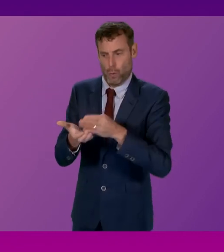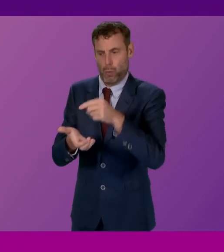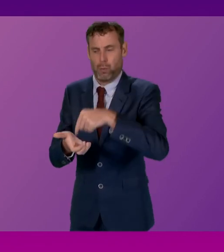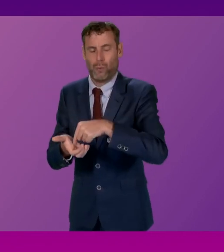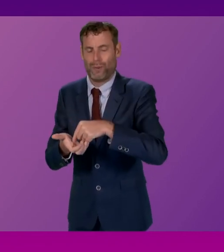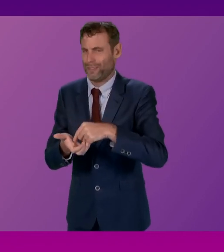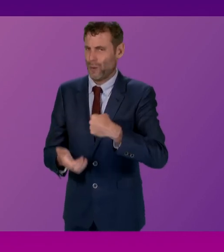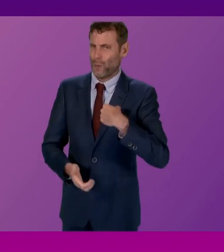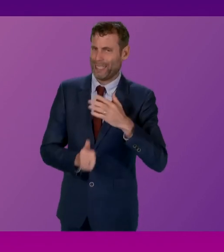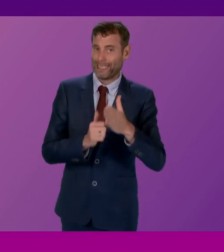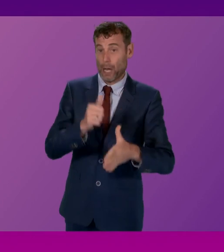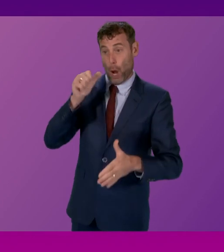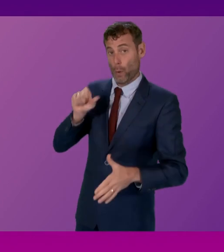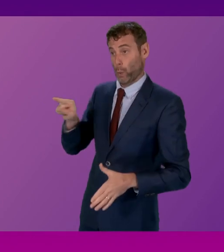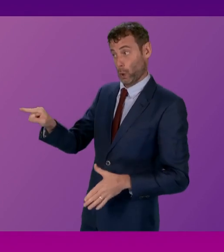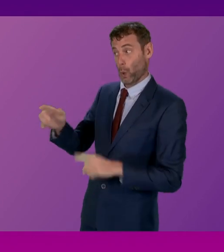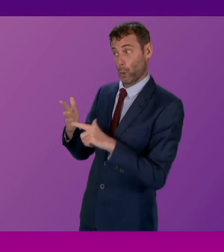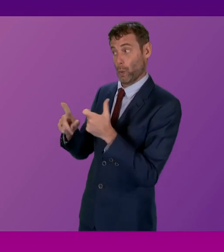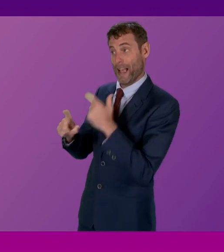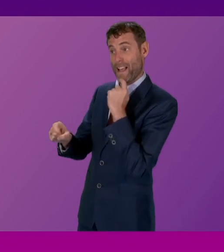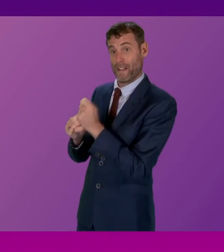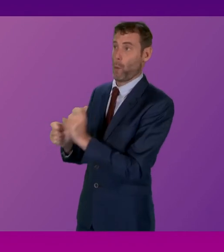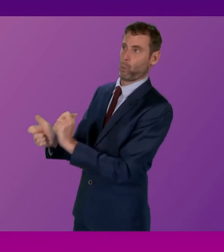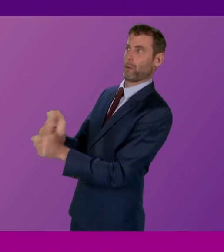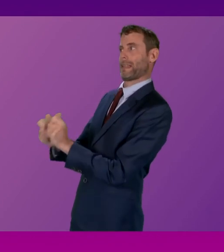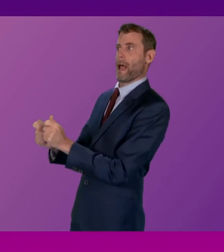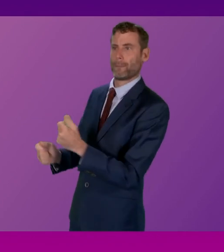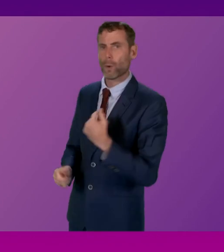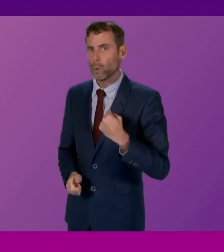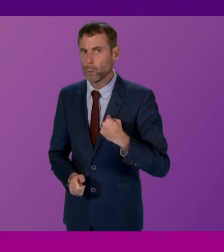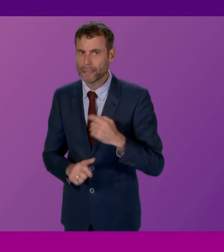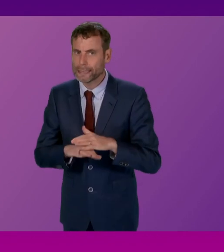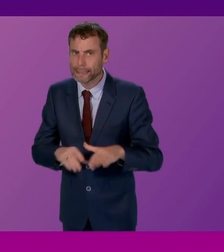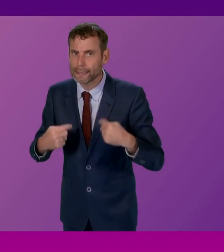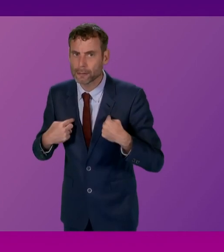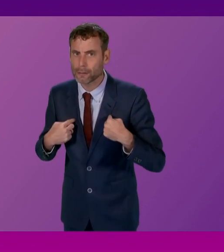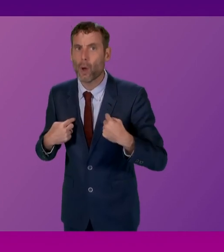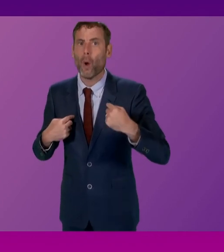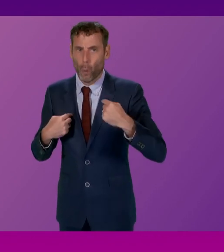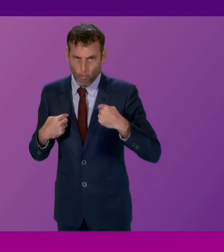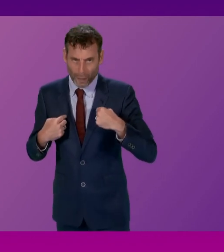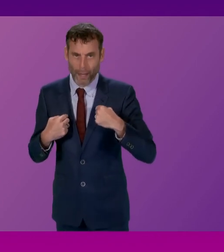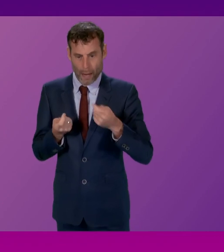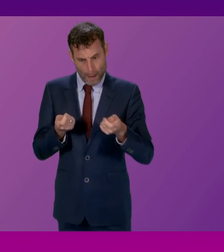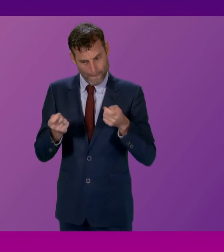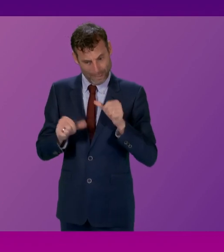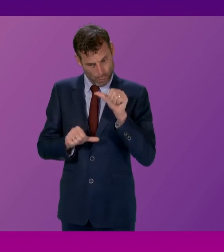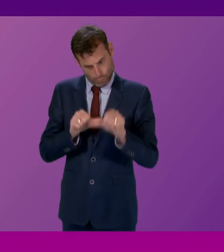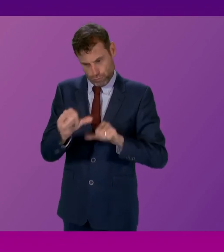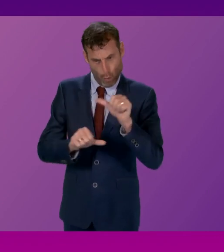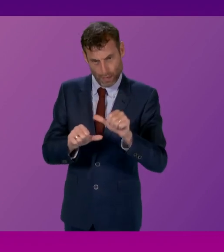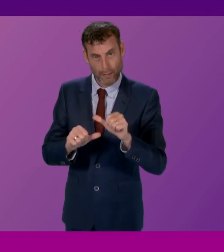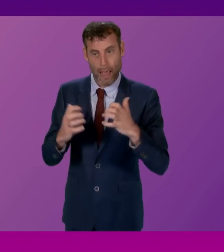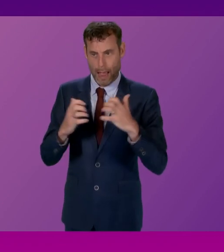was being intimated by the UK Government. Members, let's hear the First Minister. Routinely decisions were not made